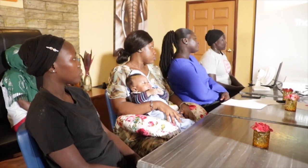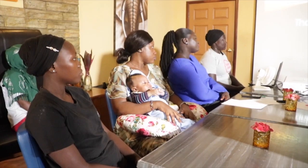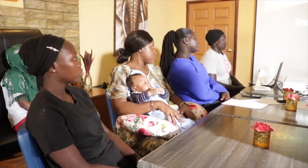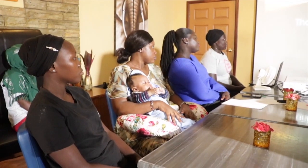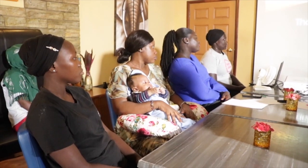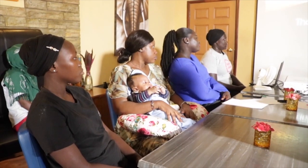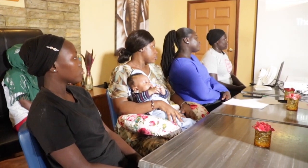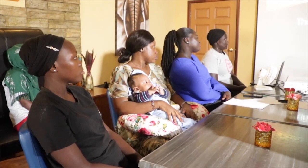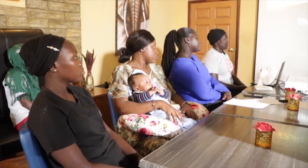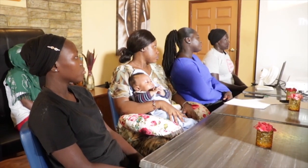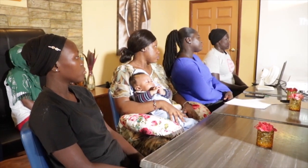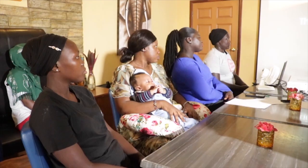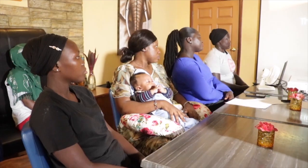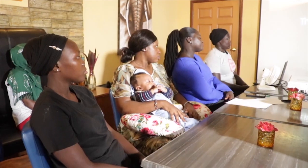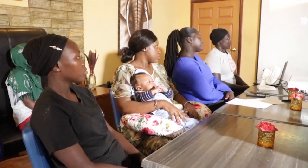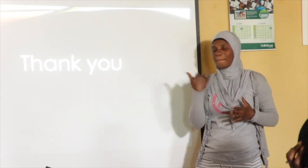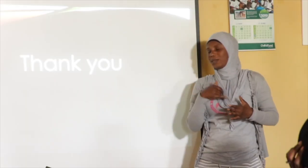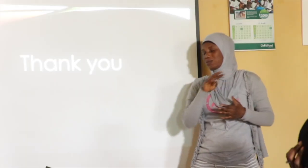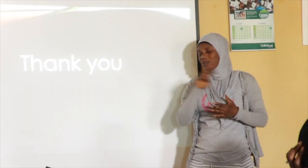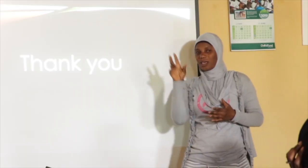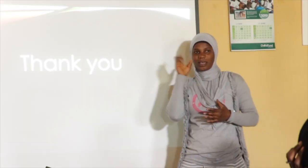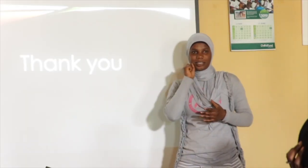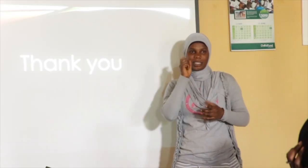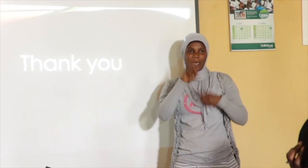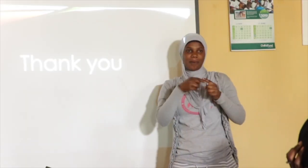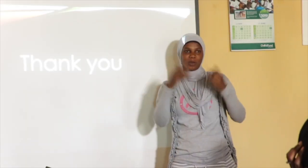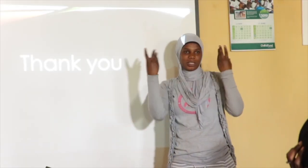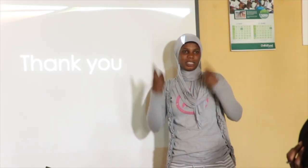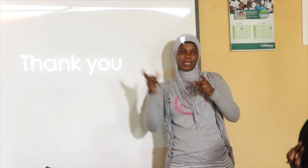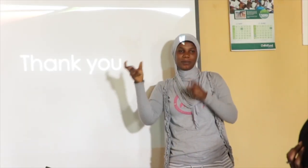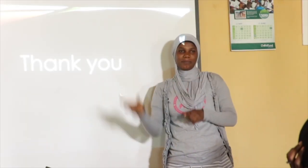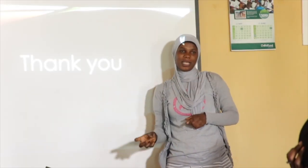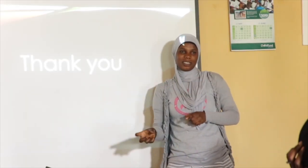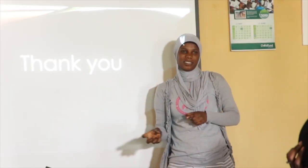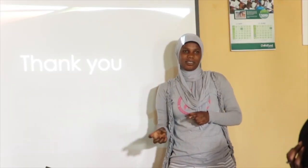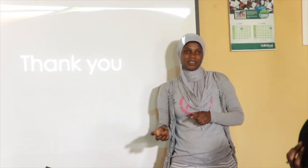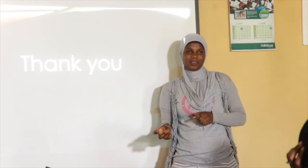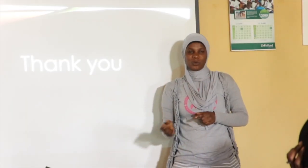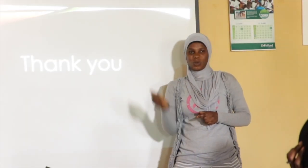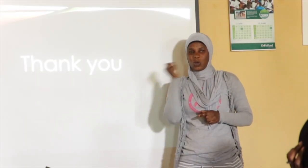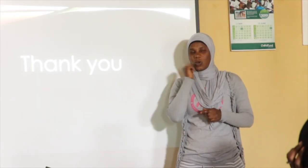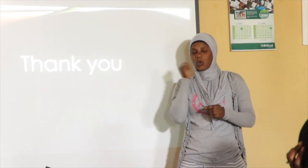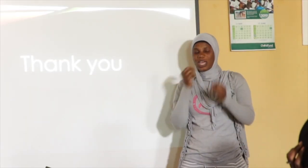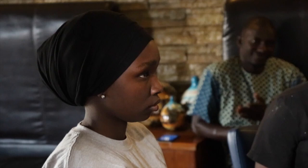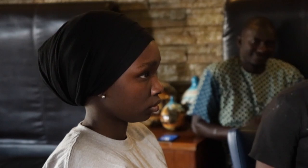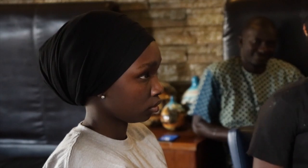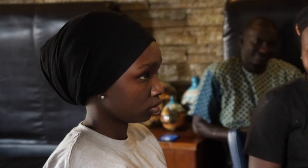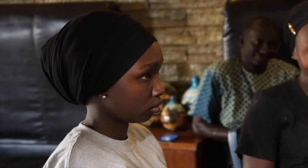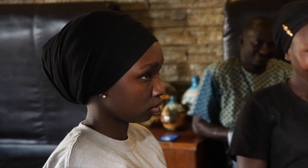Because more, many times when they see us, they will think that we are, we are empty-headed, that we have nothing in our head. Turkuya Science is